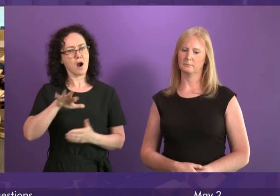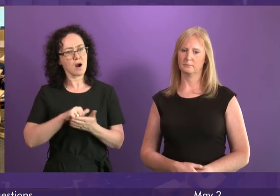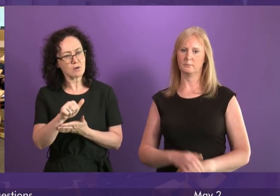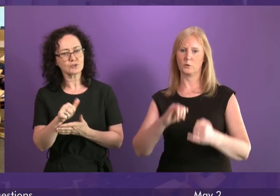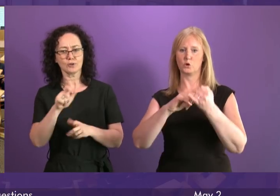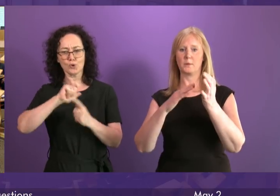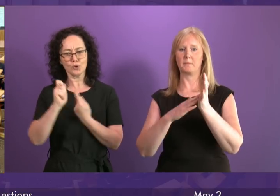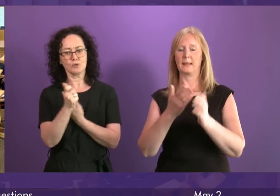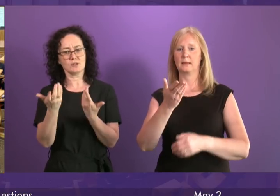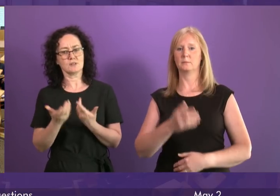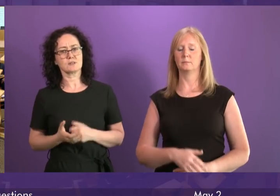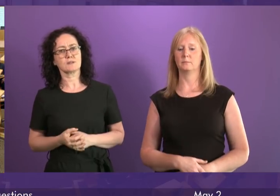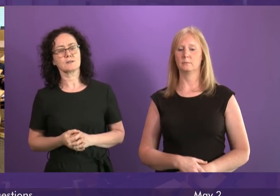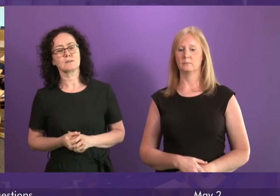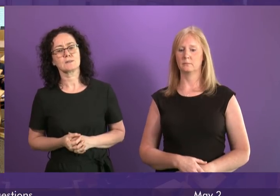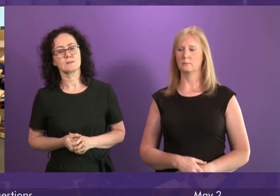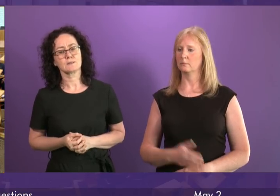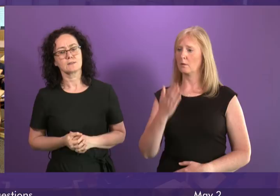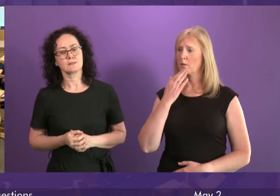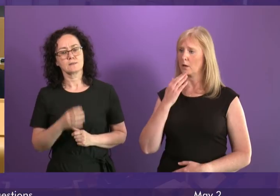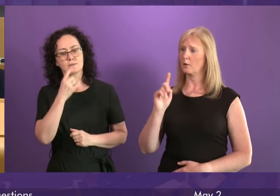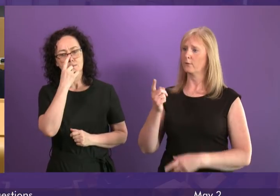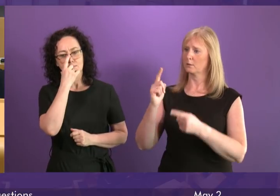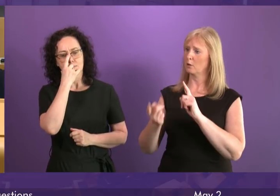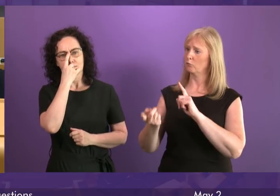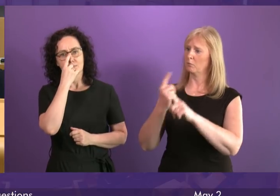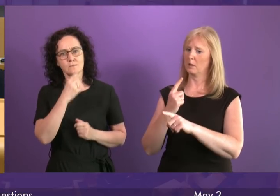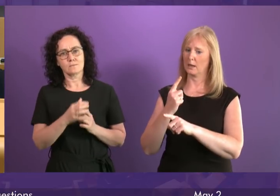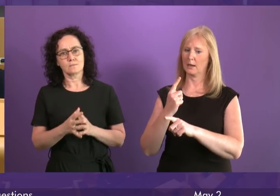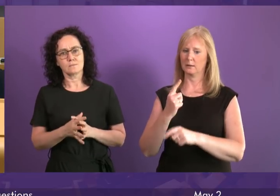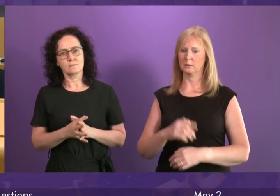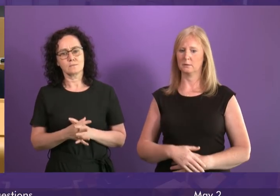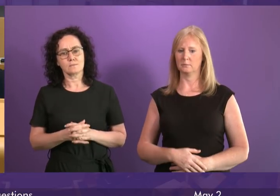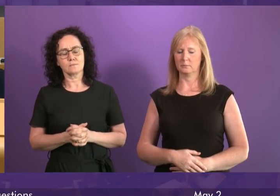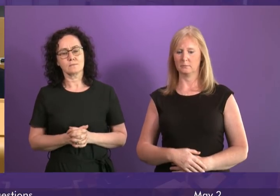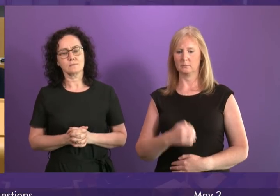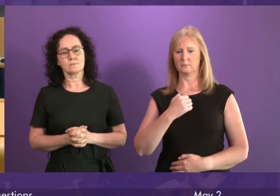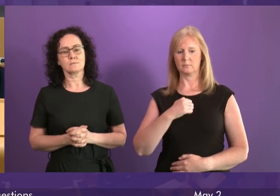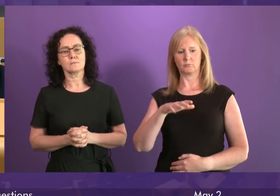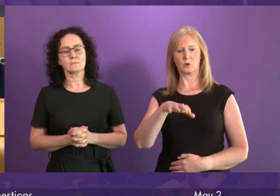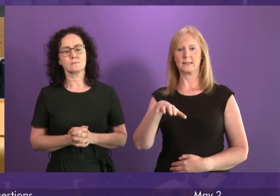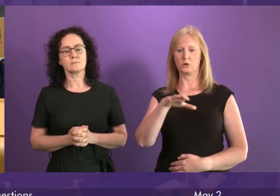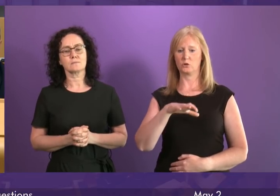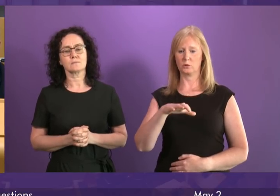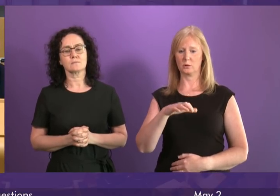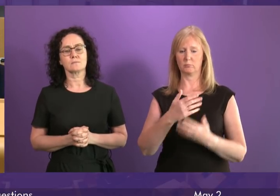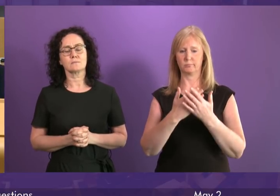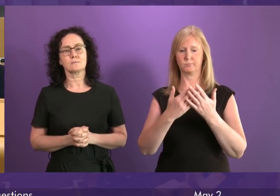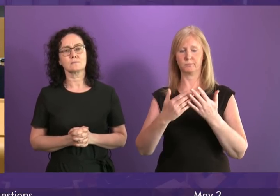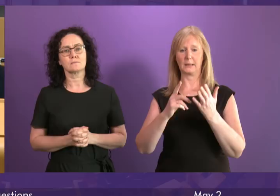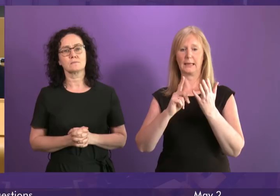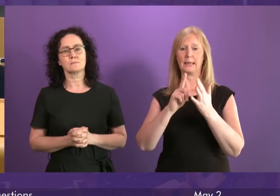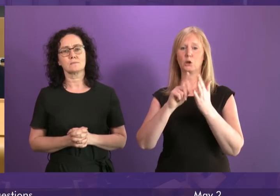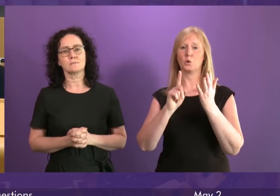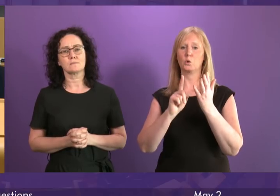Stuart McGuillan Thank you first minister for that reply and my agreement in the Brooklyn constituency there are hundreds of EU nationals who have chosen